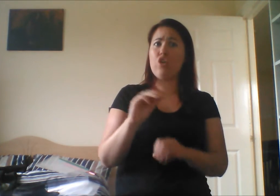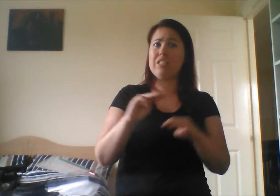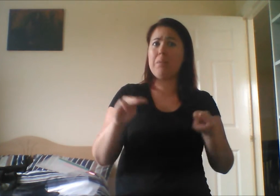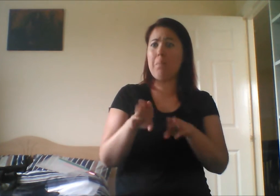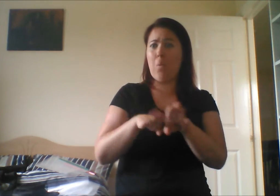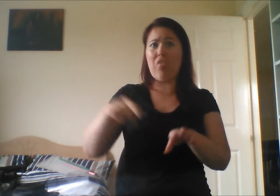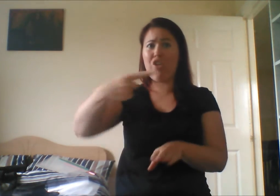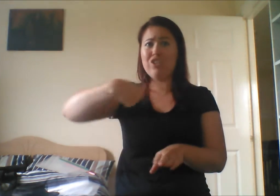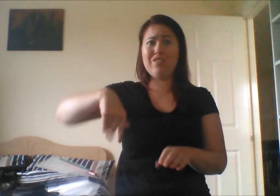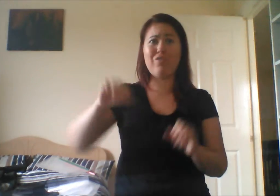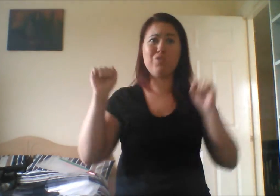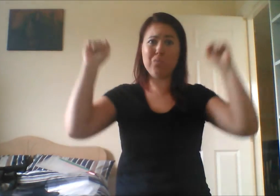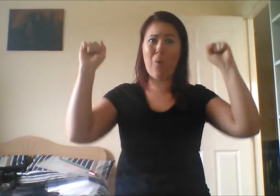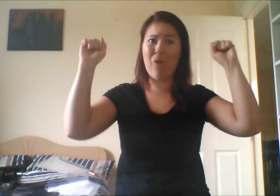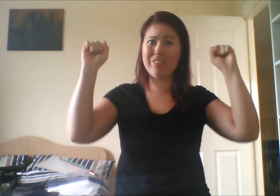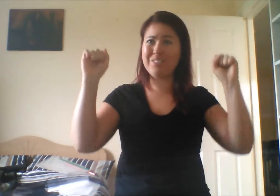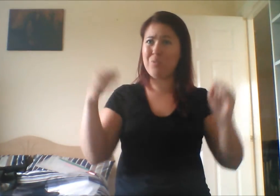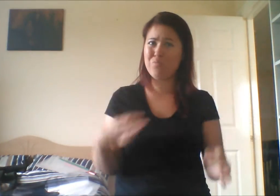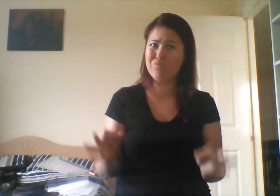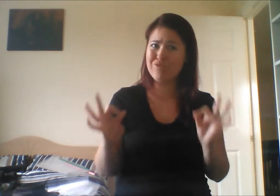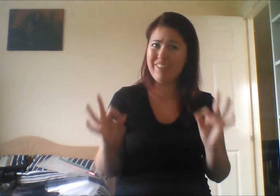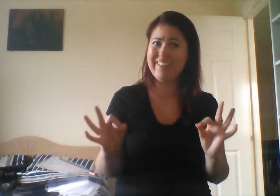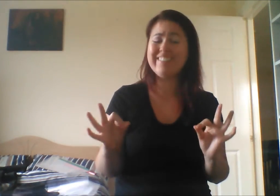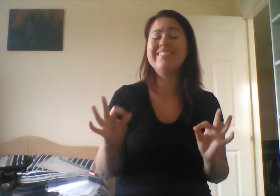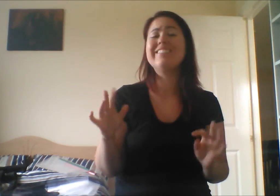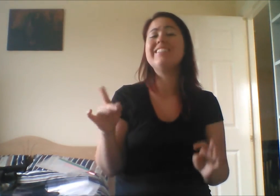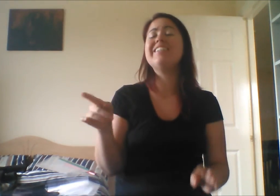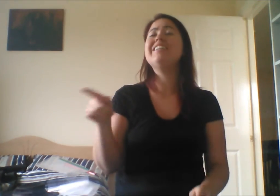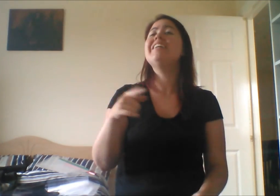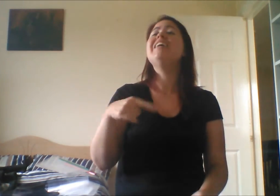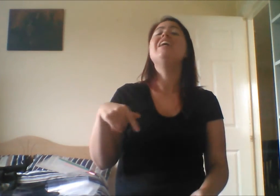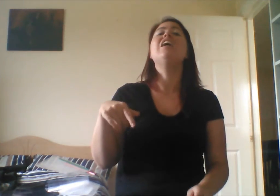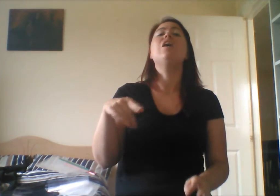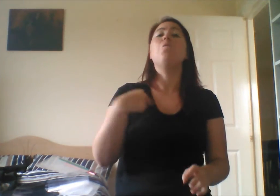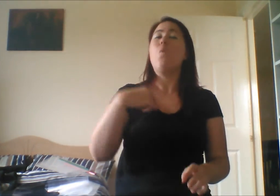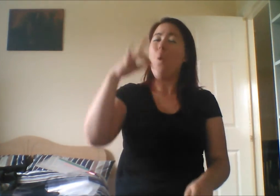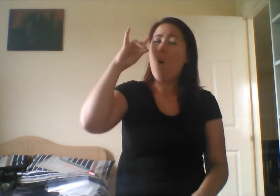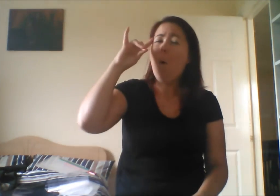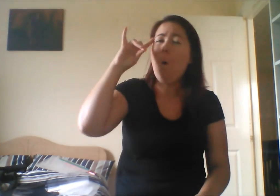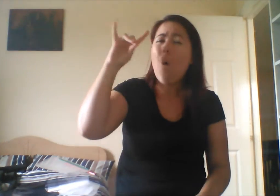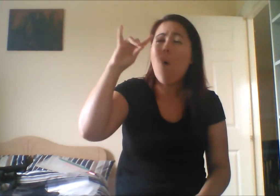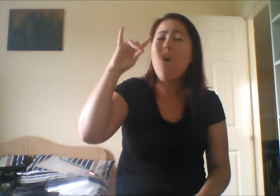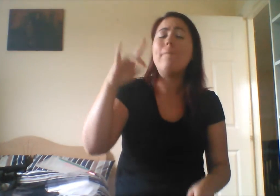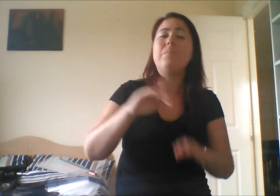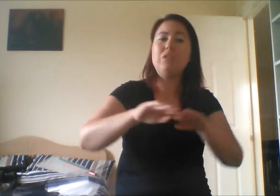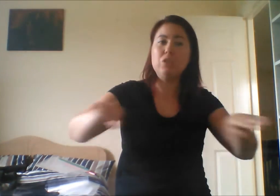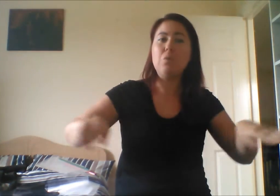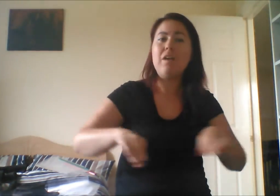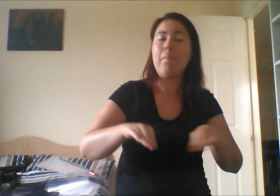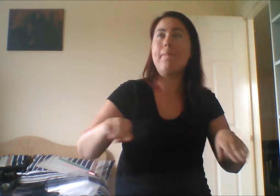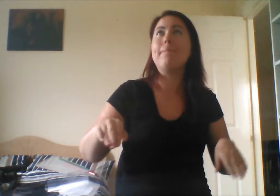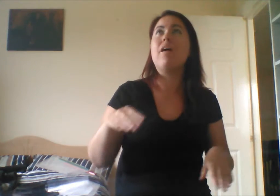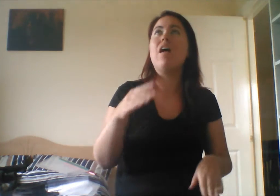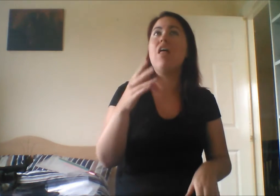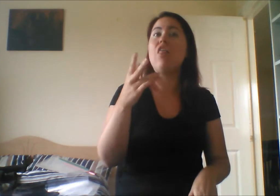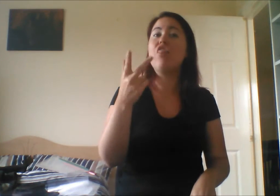about, we had about 30 supporters that actually came with us over to Dover. And we got a text from the